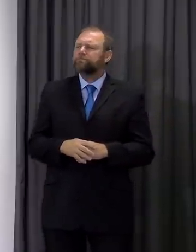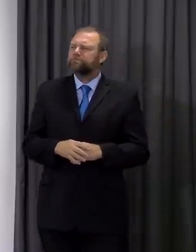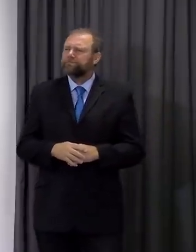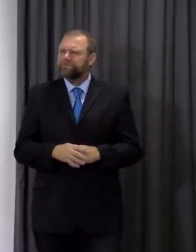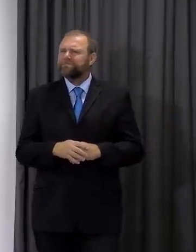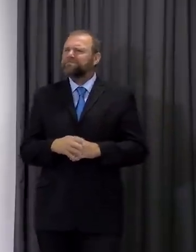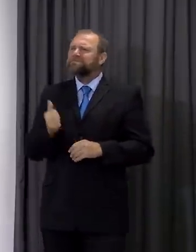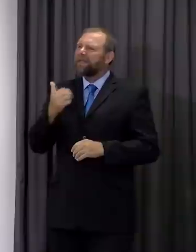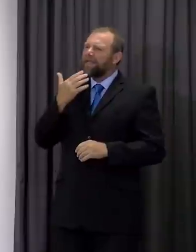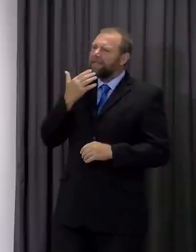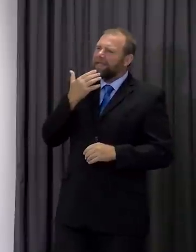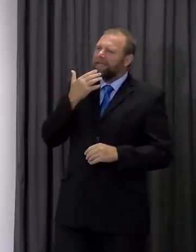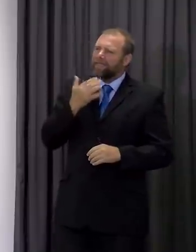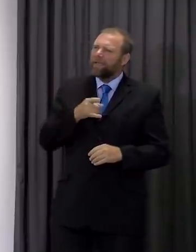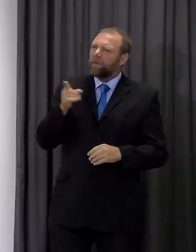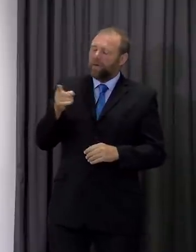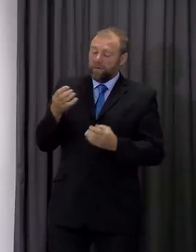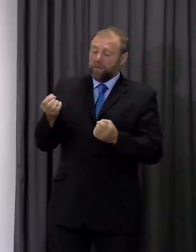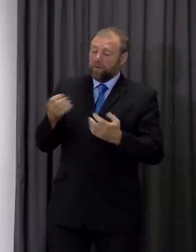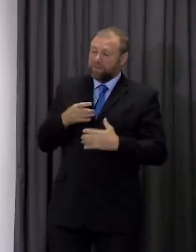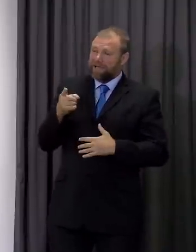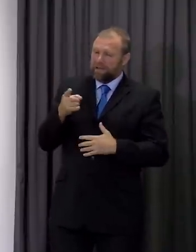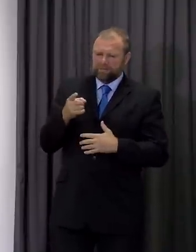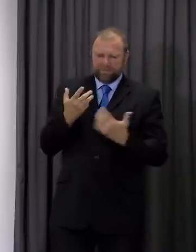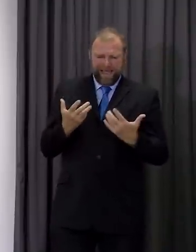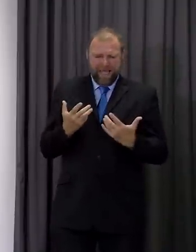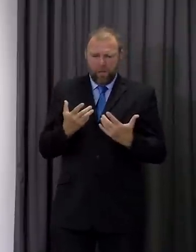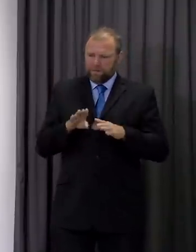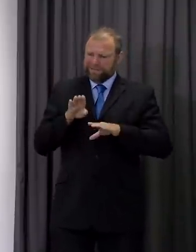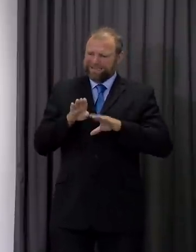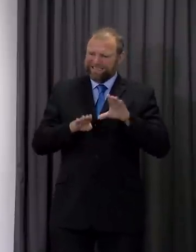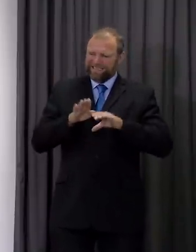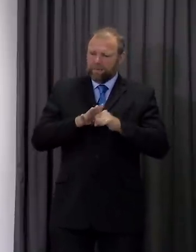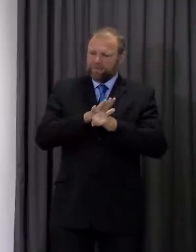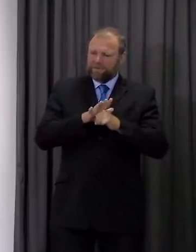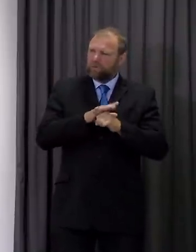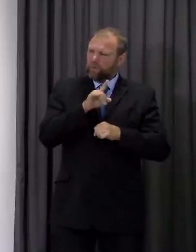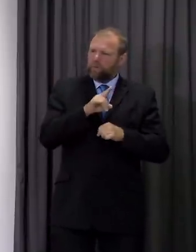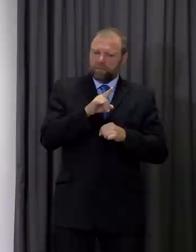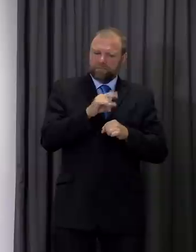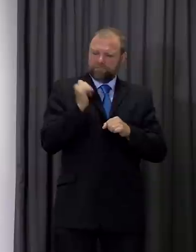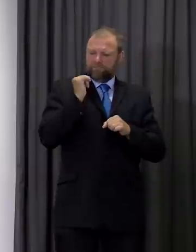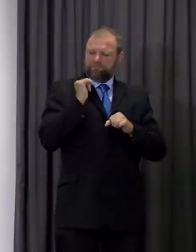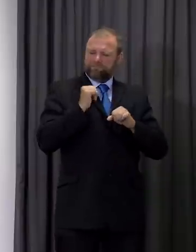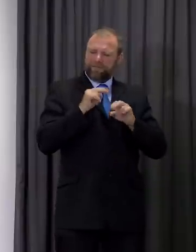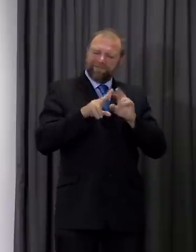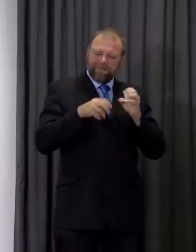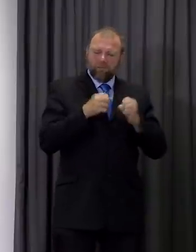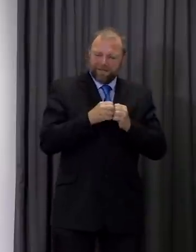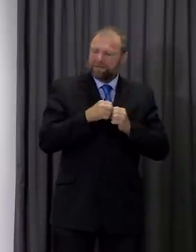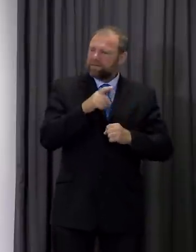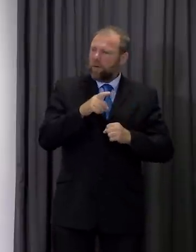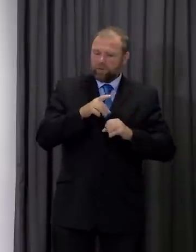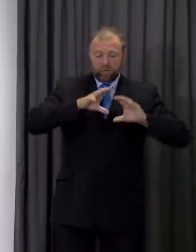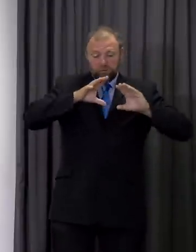a of similar position to where we were in early February and the less changes in need to halt the spread of the virus. You know, could be looking at